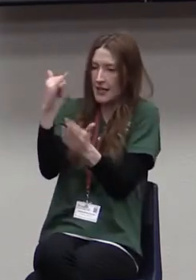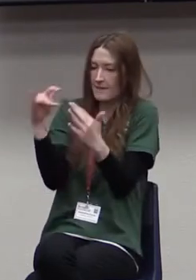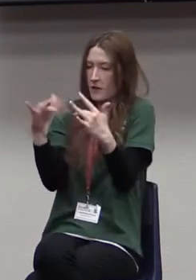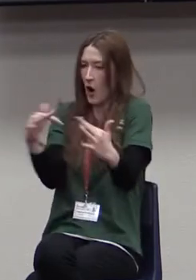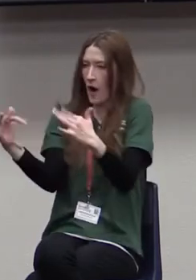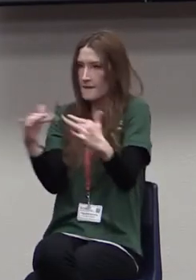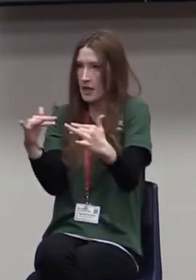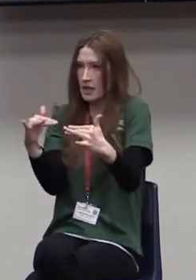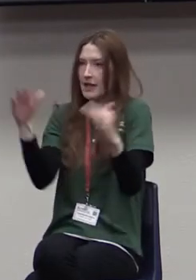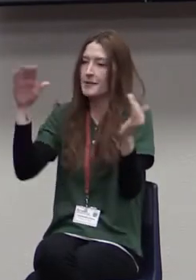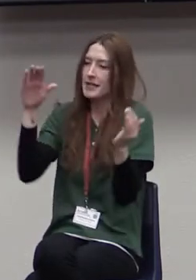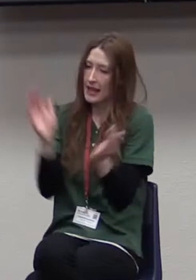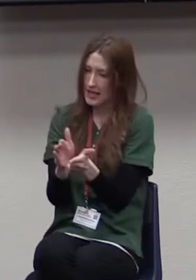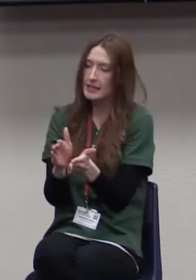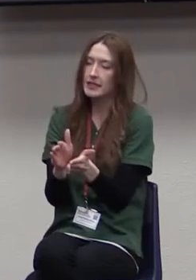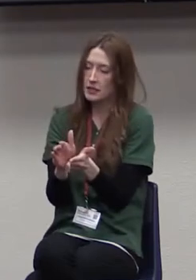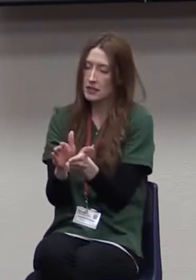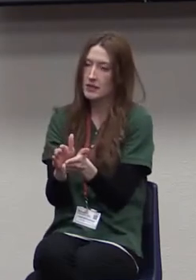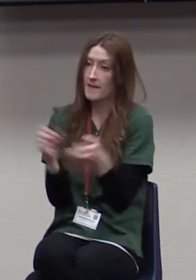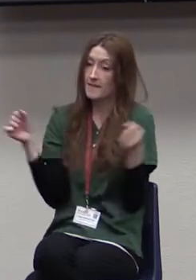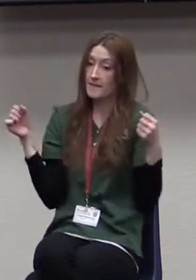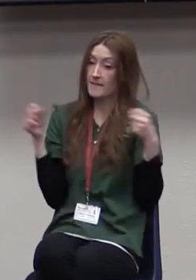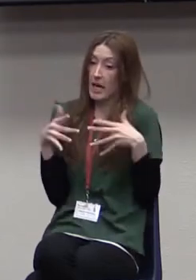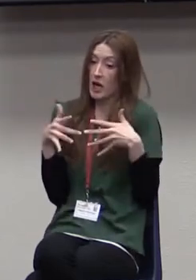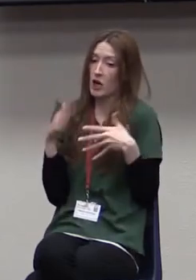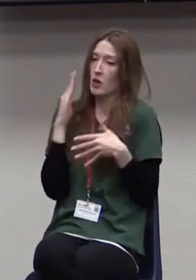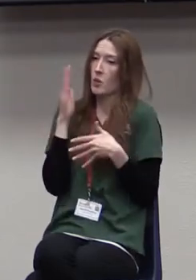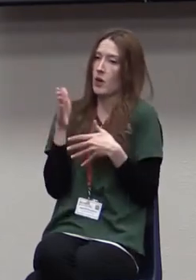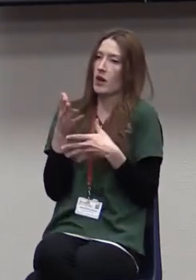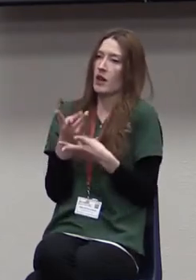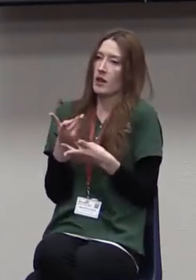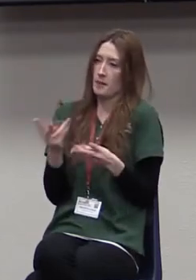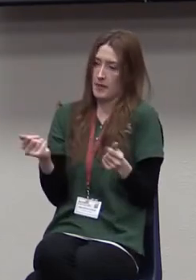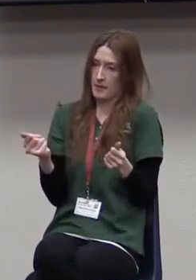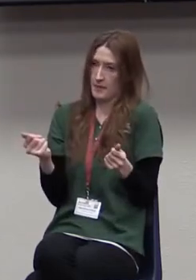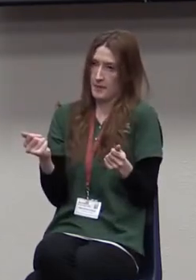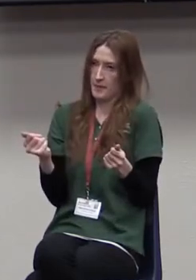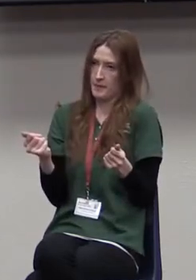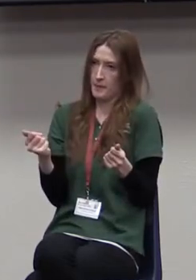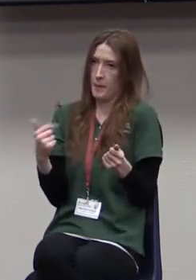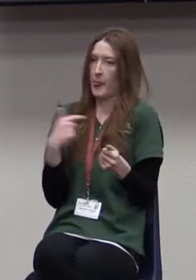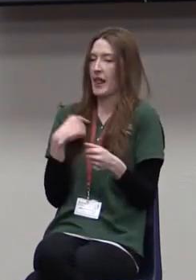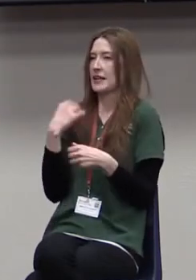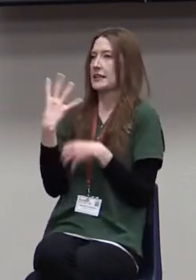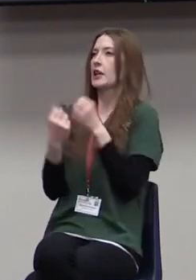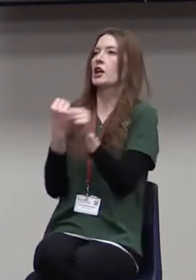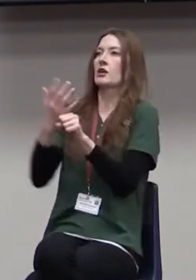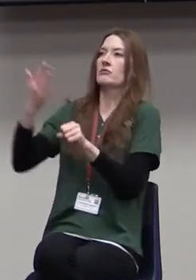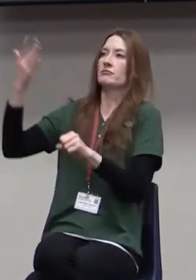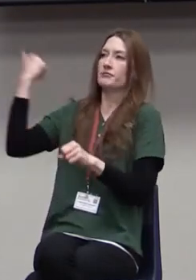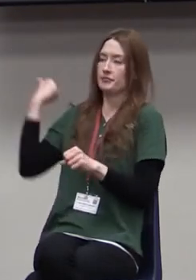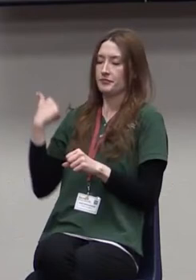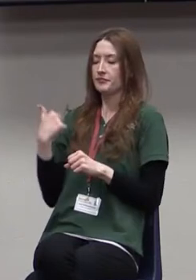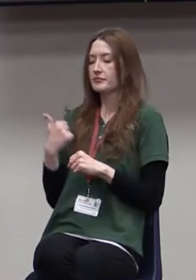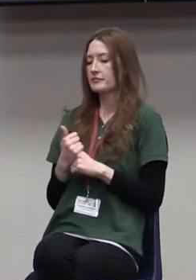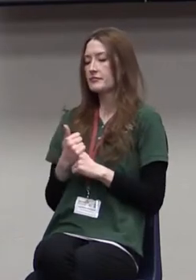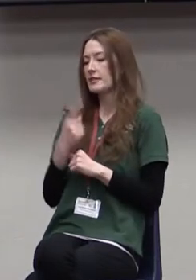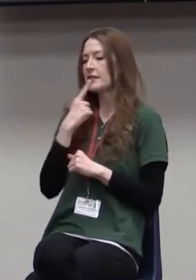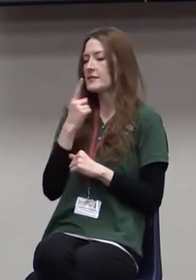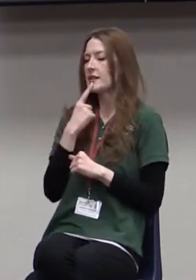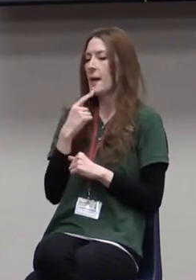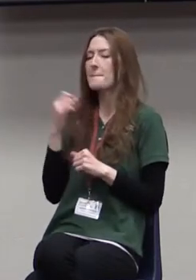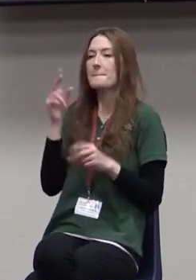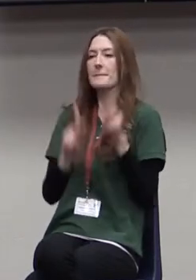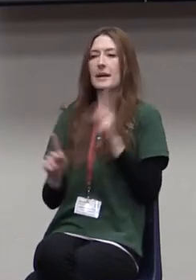and will help minimize the level of fear that exists. I heard it said years ago, which I really like this statement. People don't fear